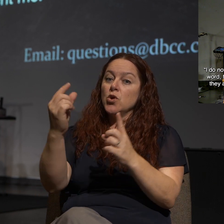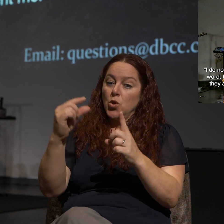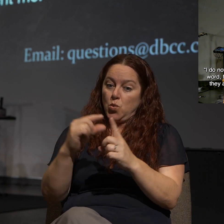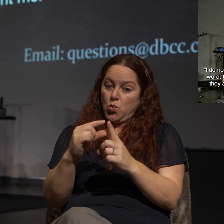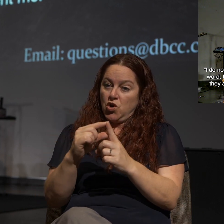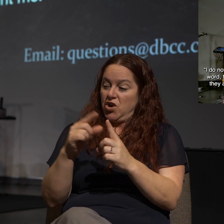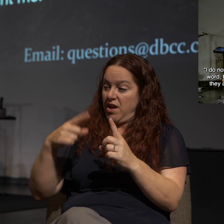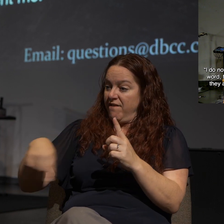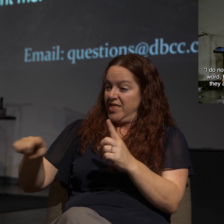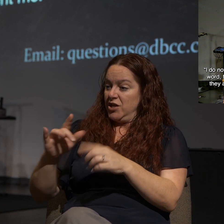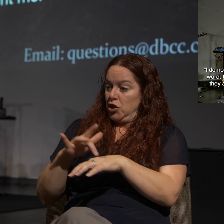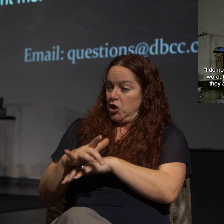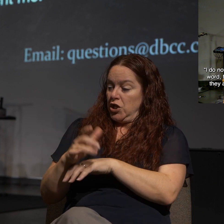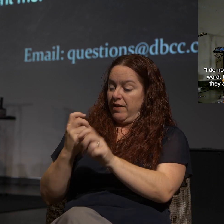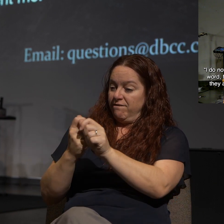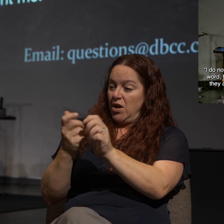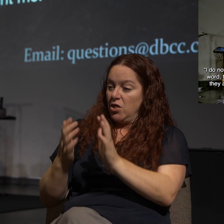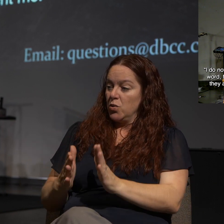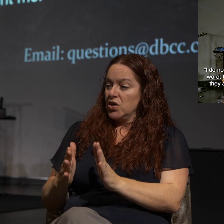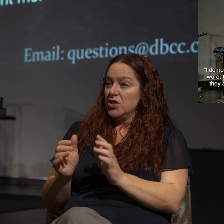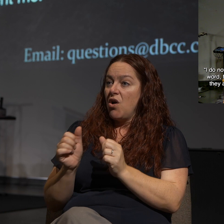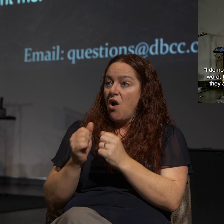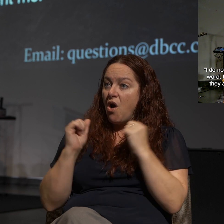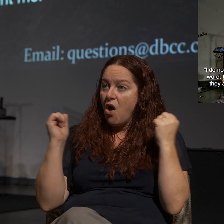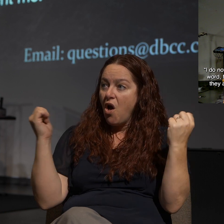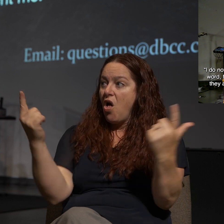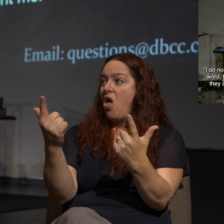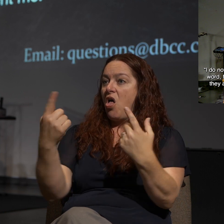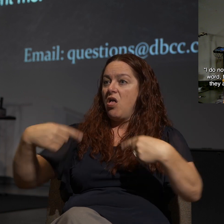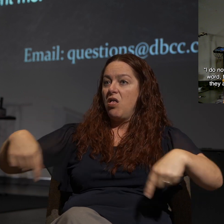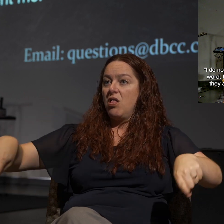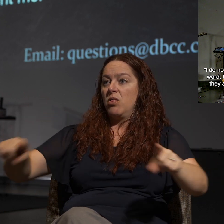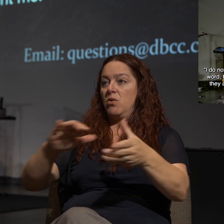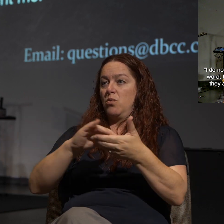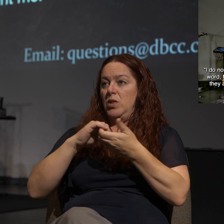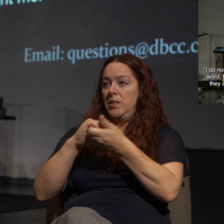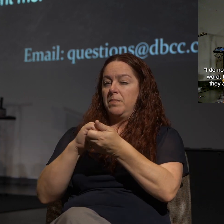me, that they may all be one.